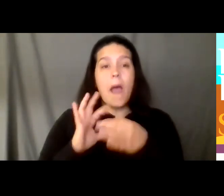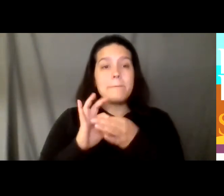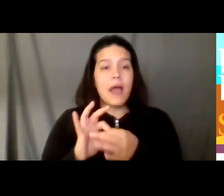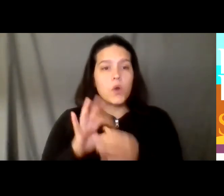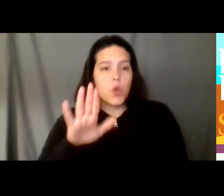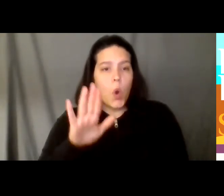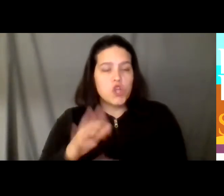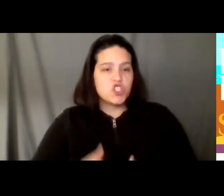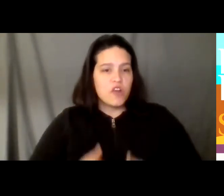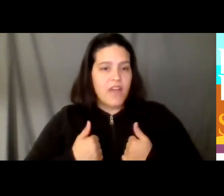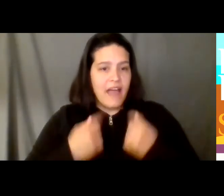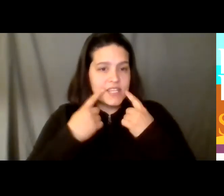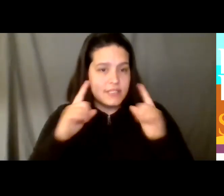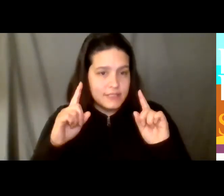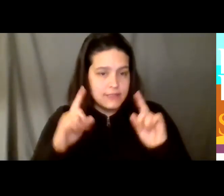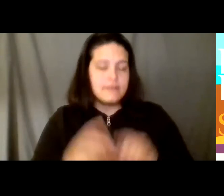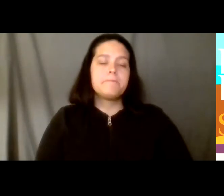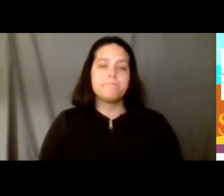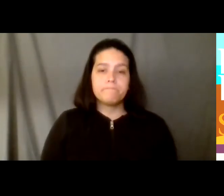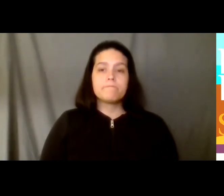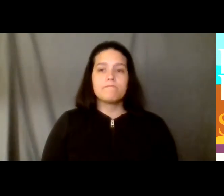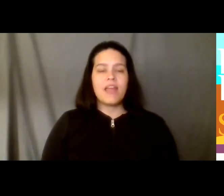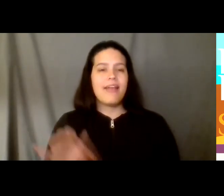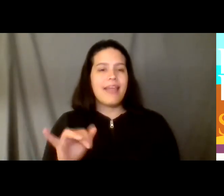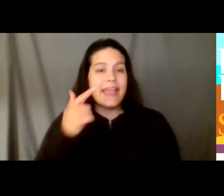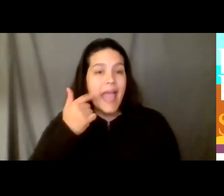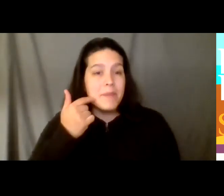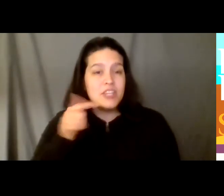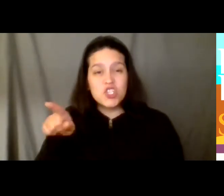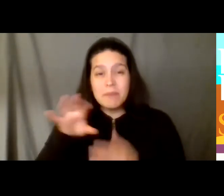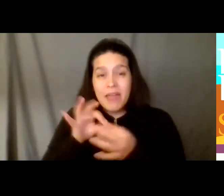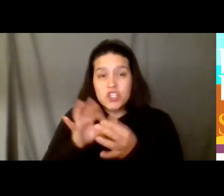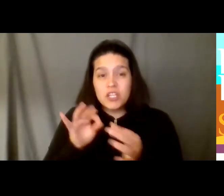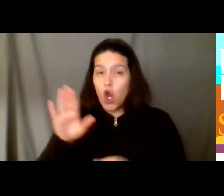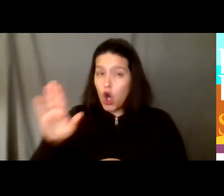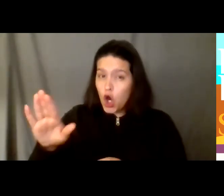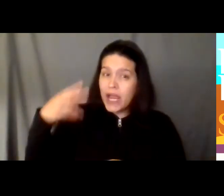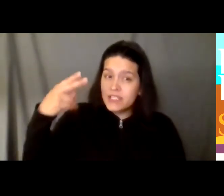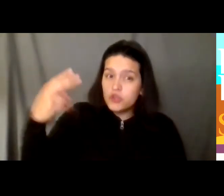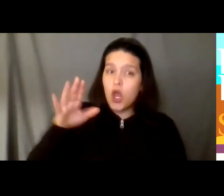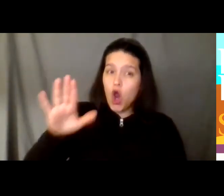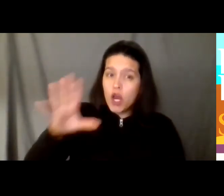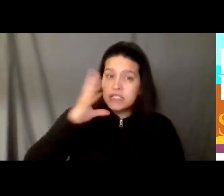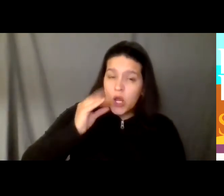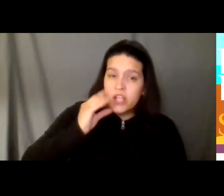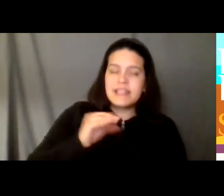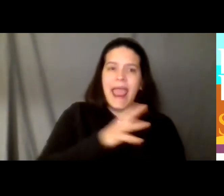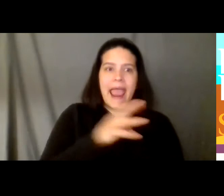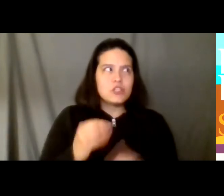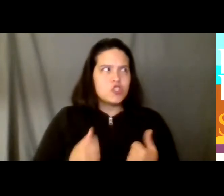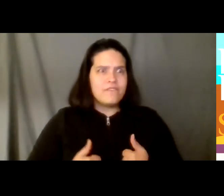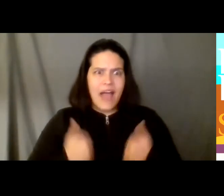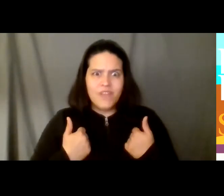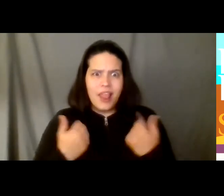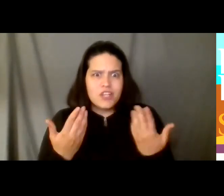and which gabby was talking about and her history and also survival i mean gosh we survived covid we're